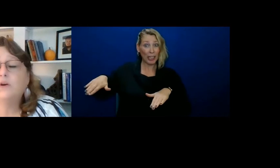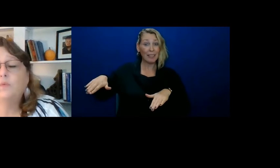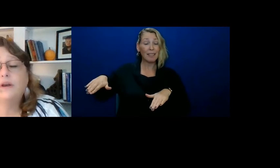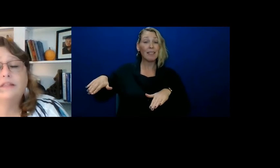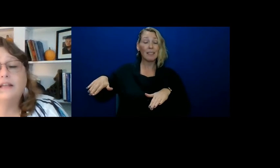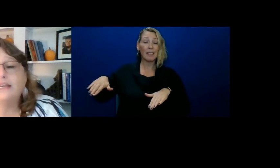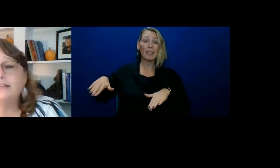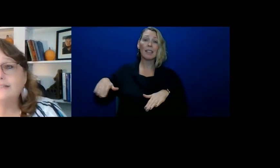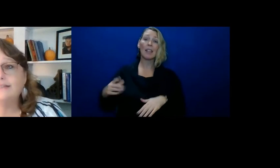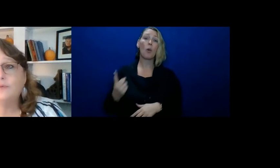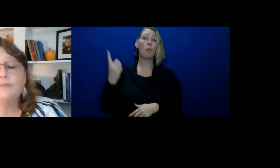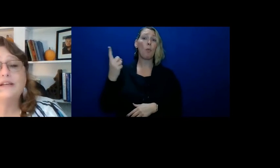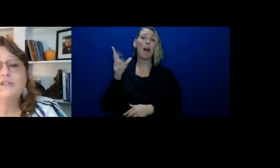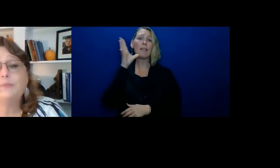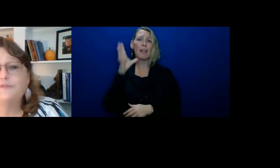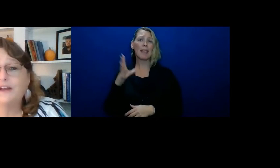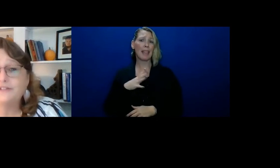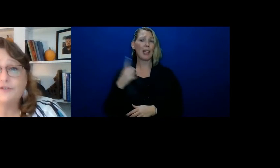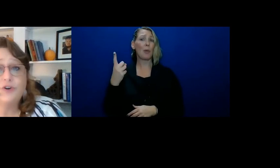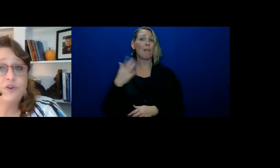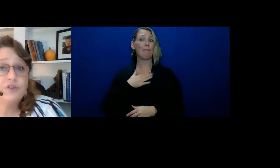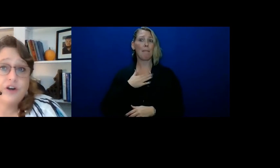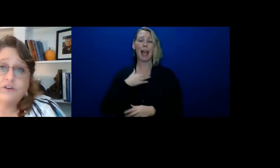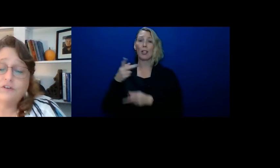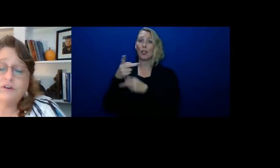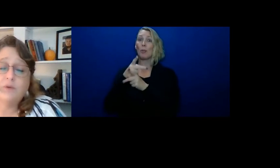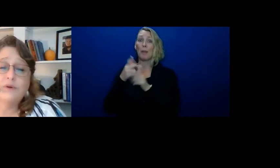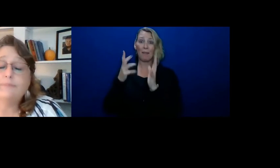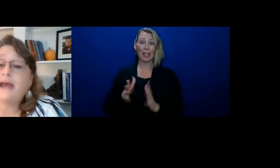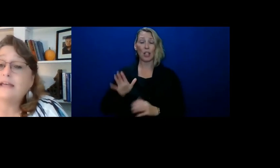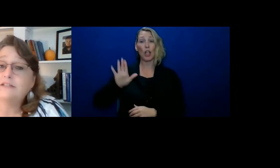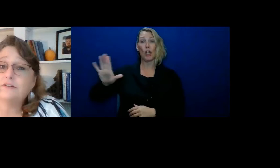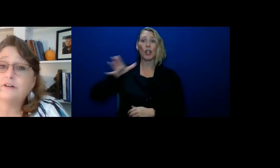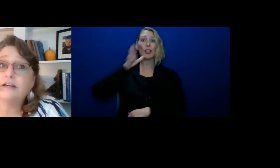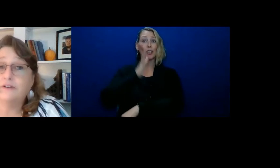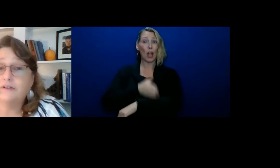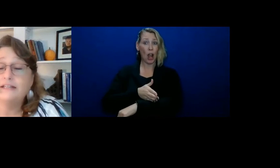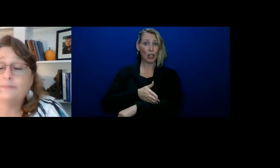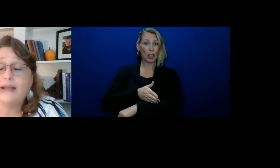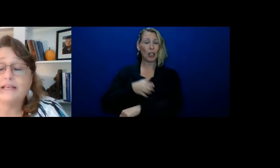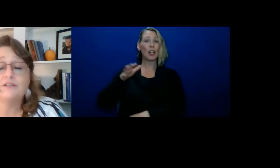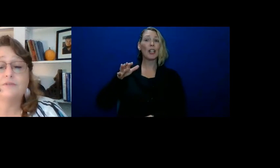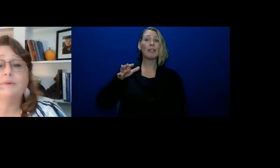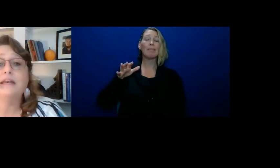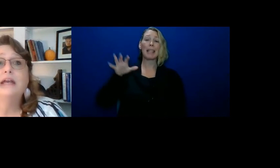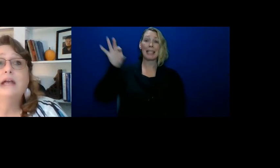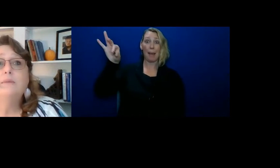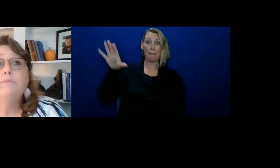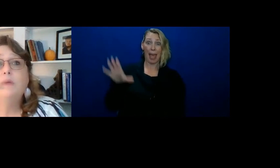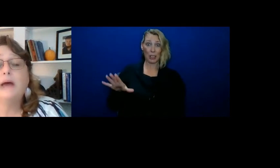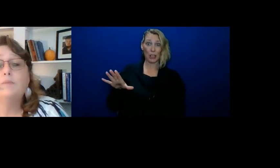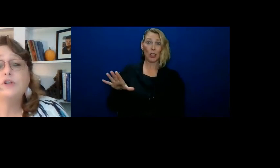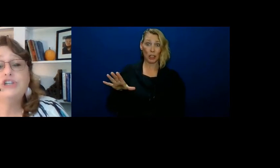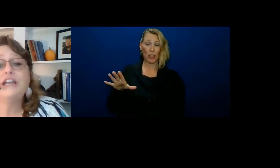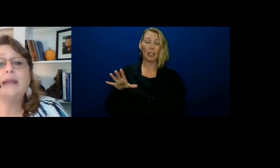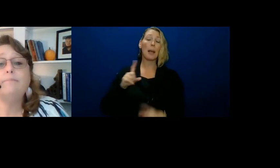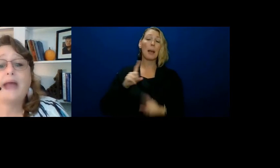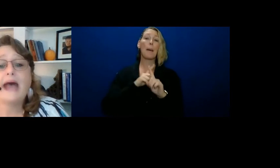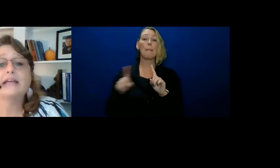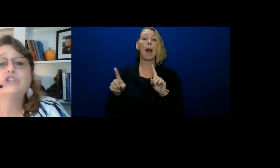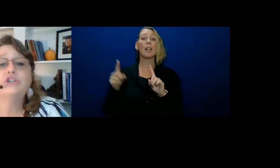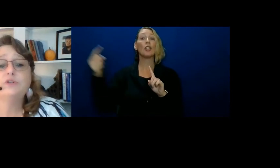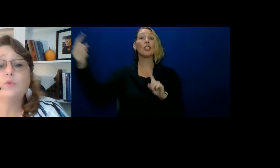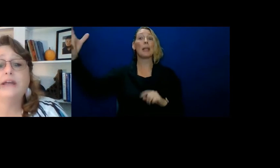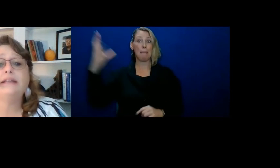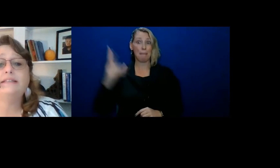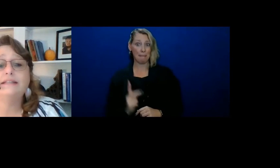you know, one of the ladies, one of my supervisors, her daughter was a pastor or is a pastor. But when she came